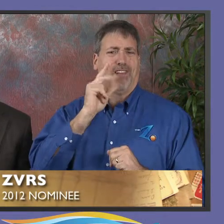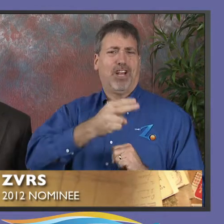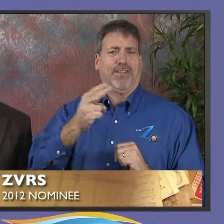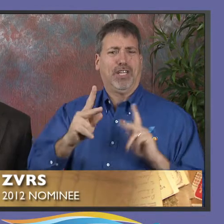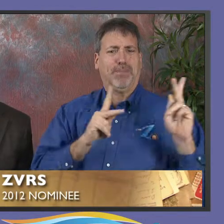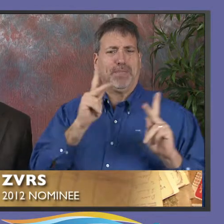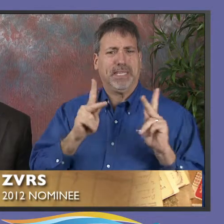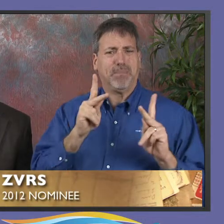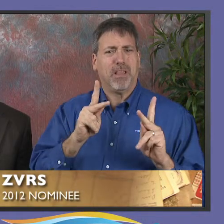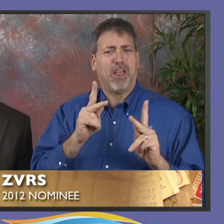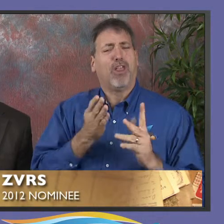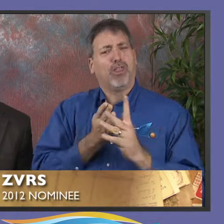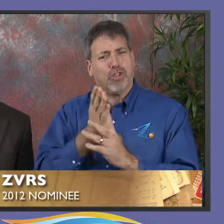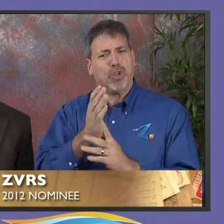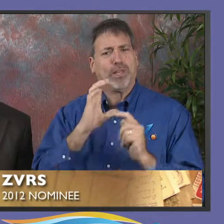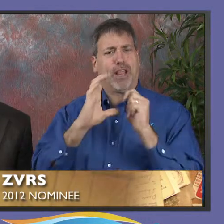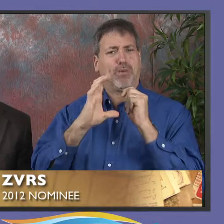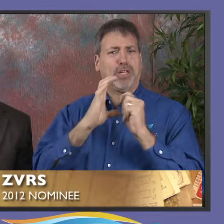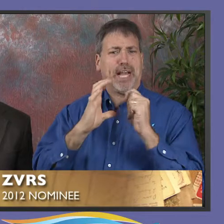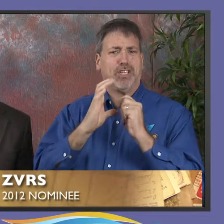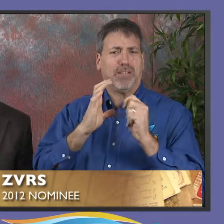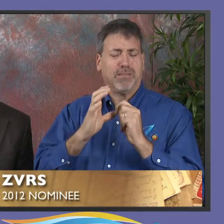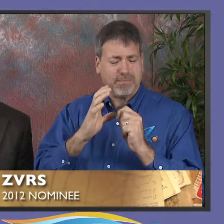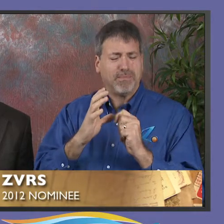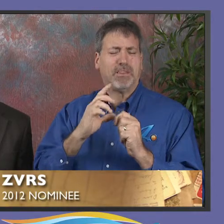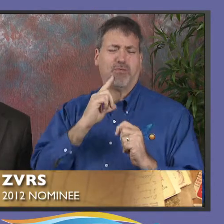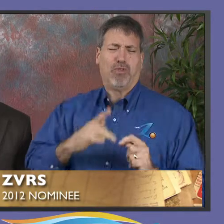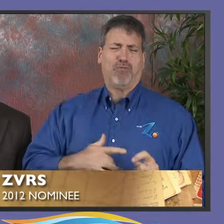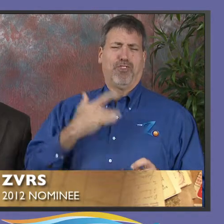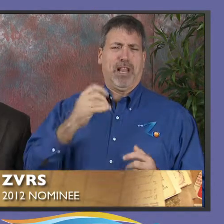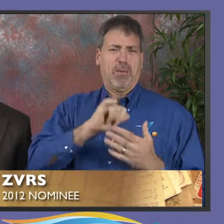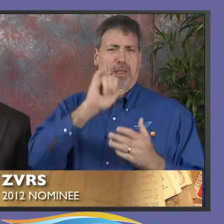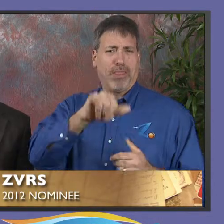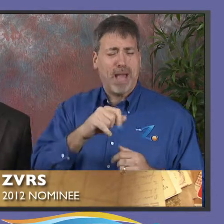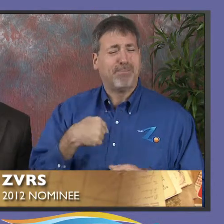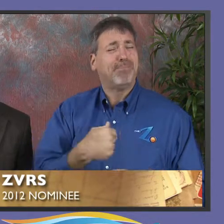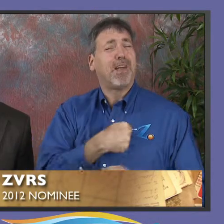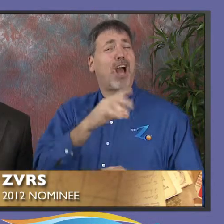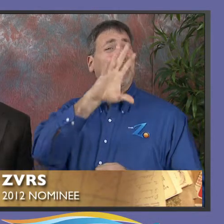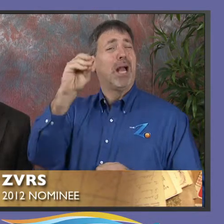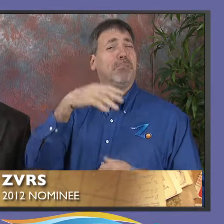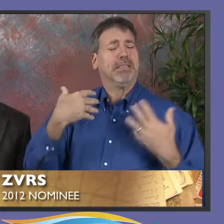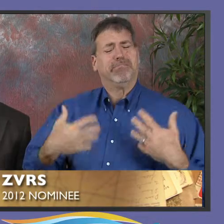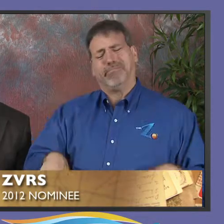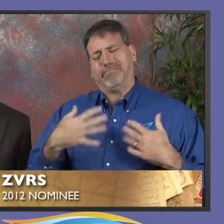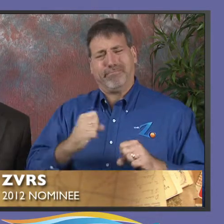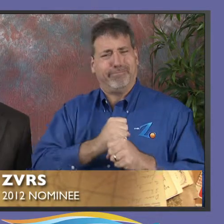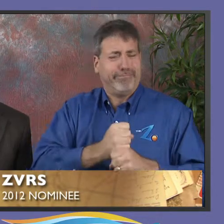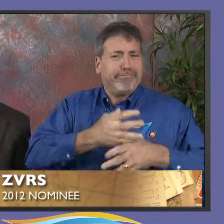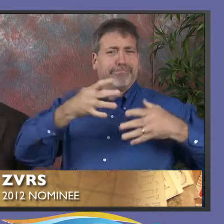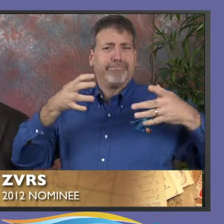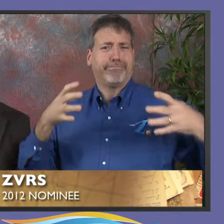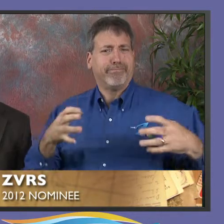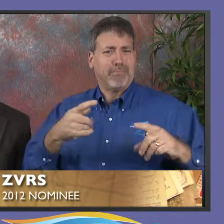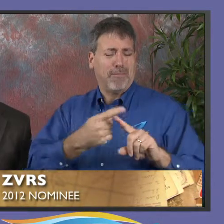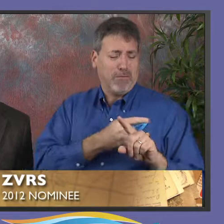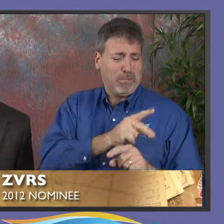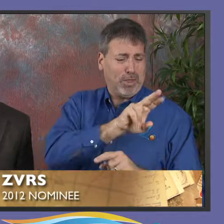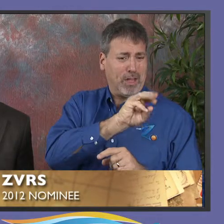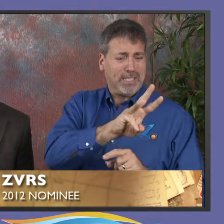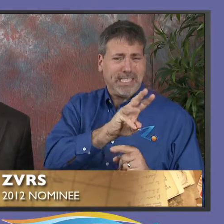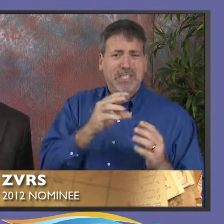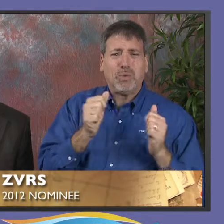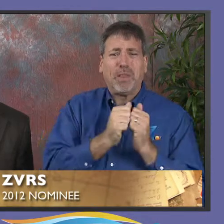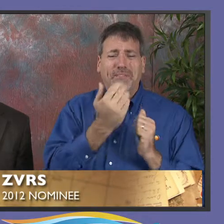to deaf and hard of hearing people, through the use of telecommunications. We're very thrilled about that. Our company has